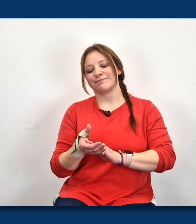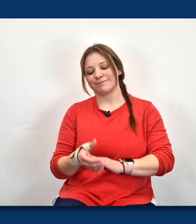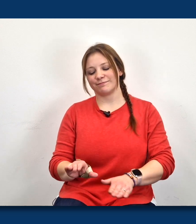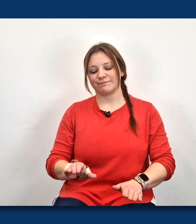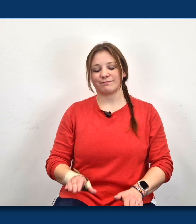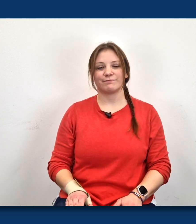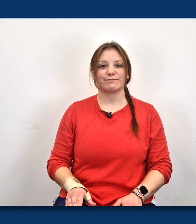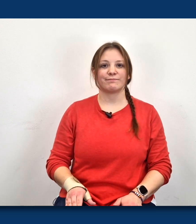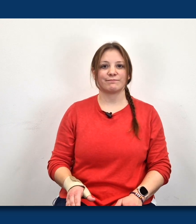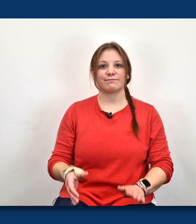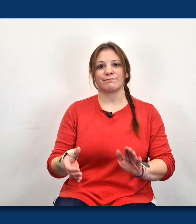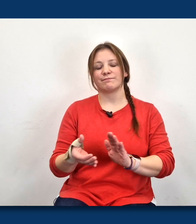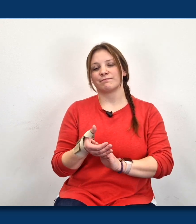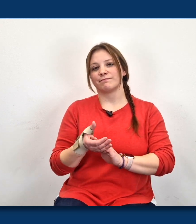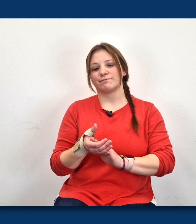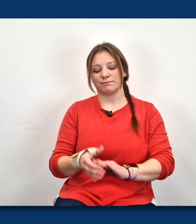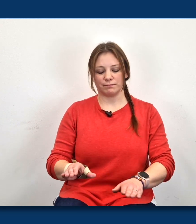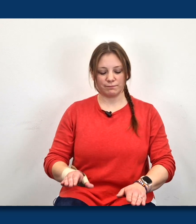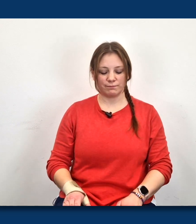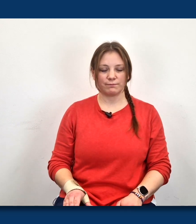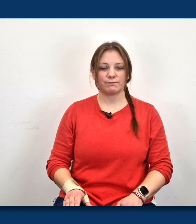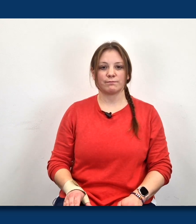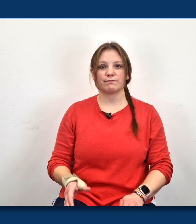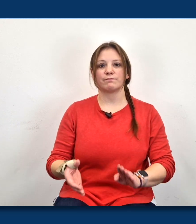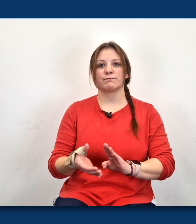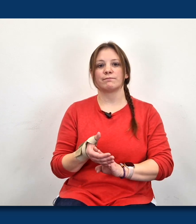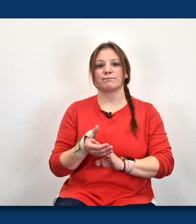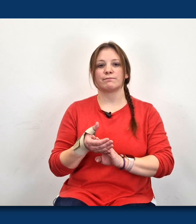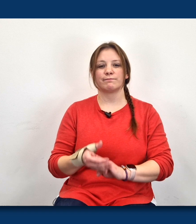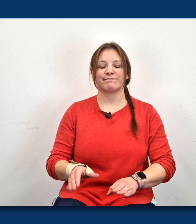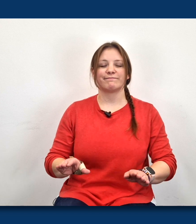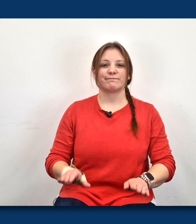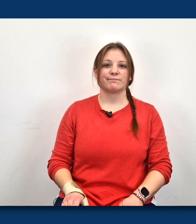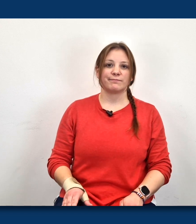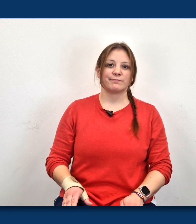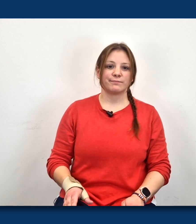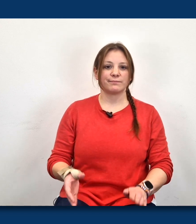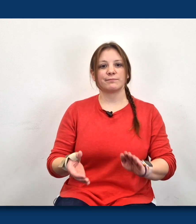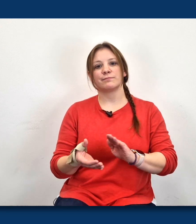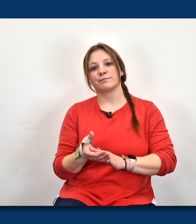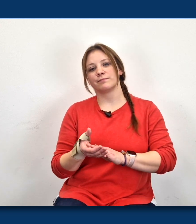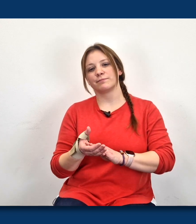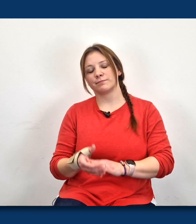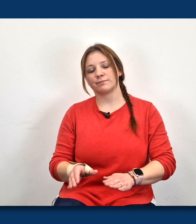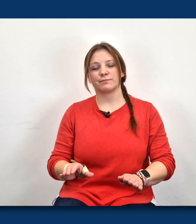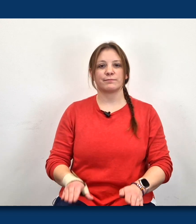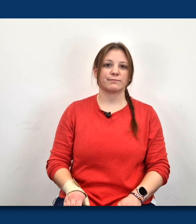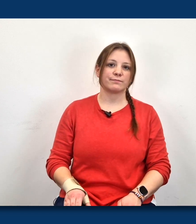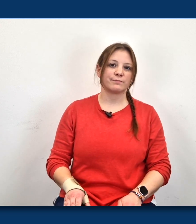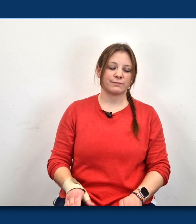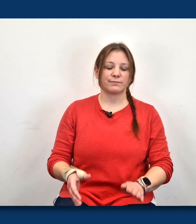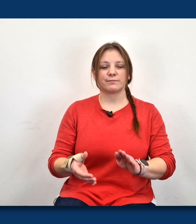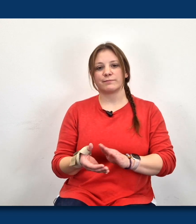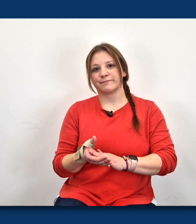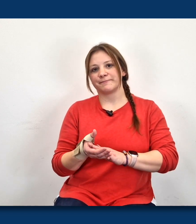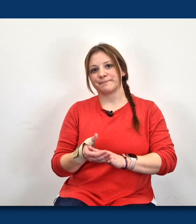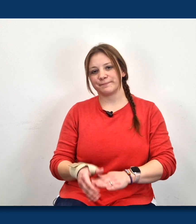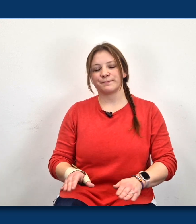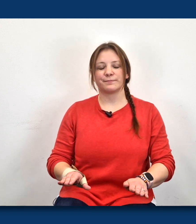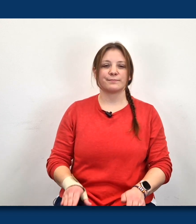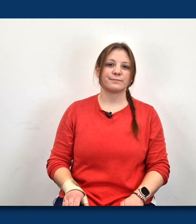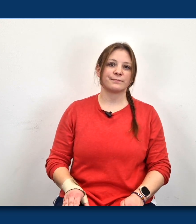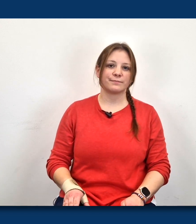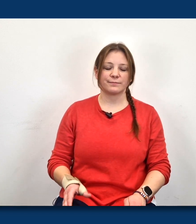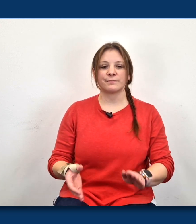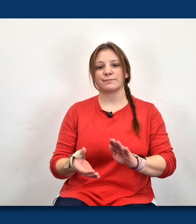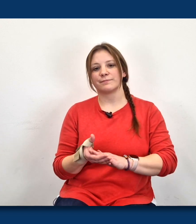The penguins on the rocks and the snow The foxes and the fleas and the coral in the seas